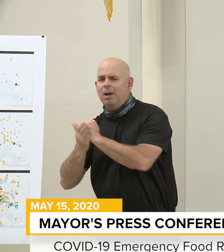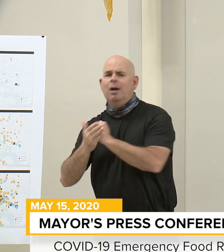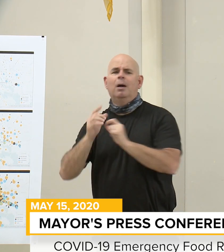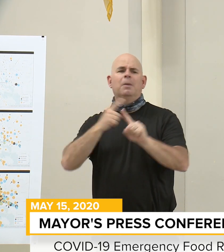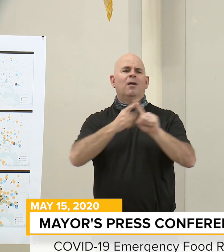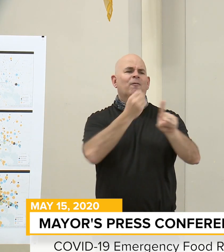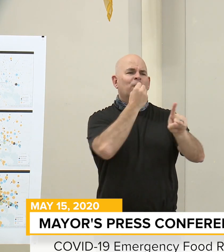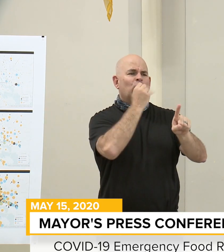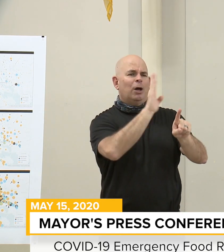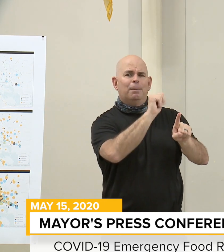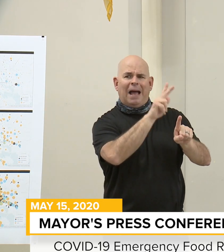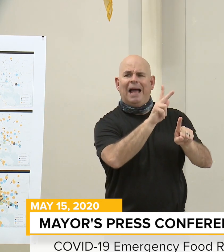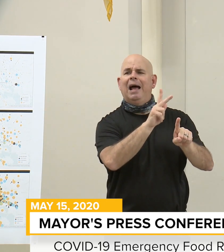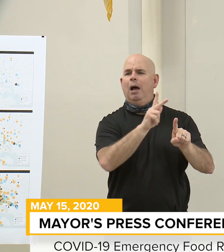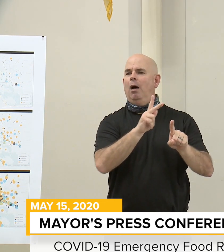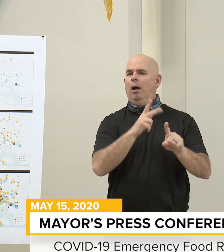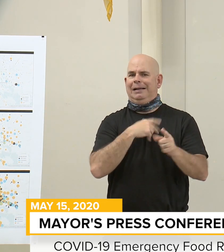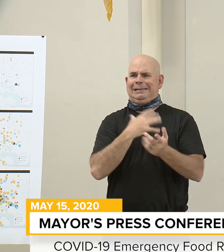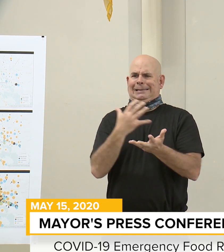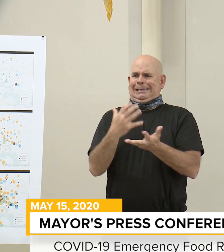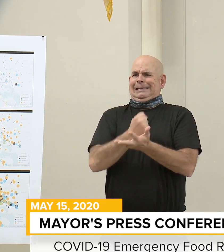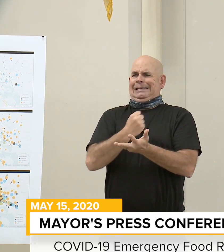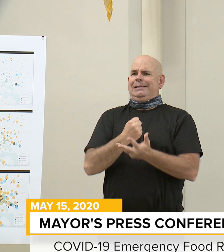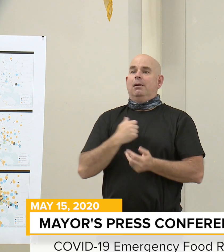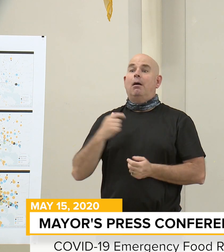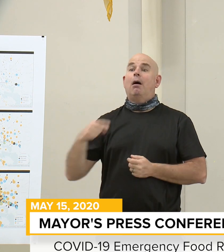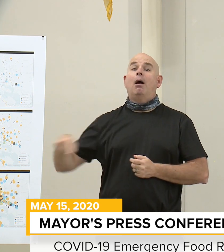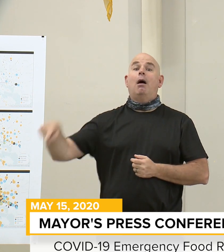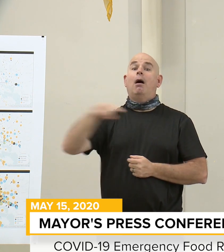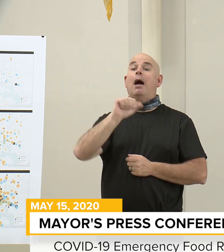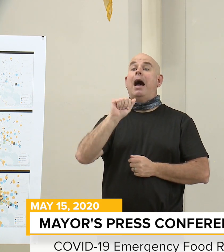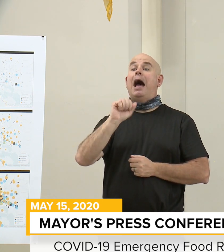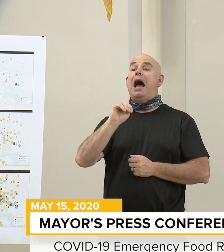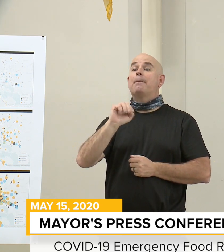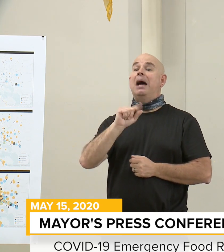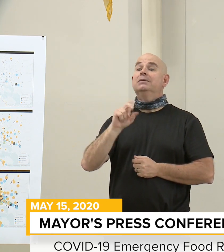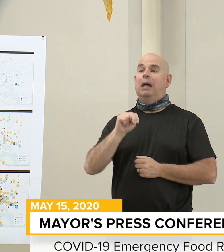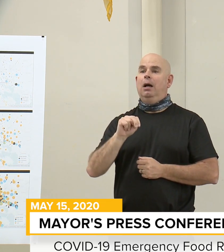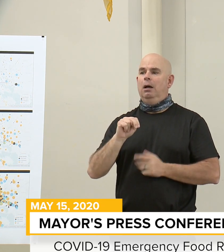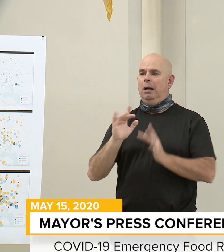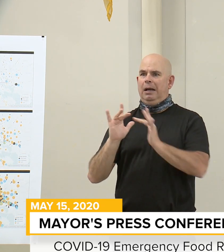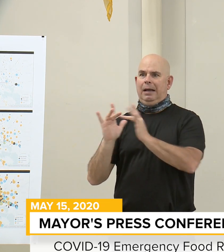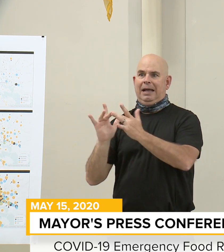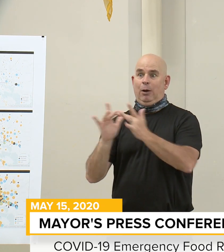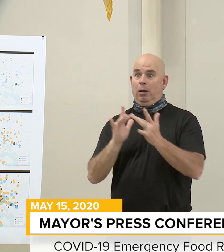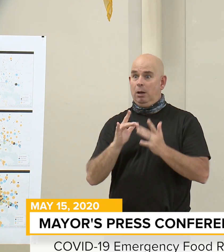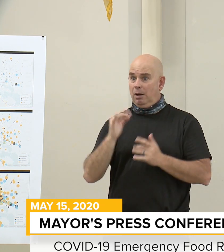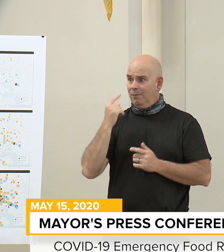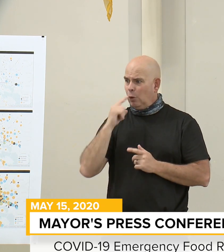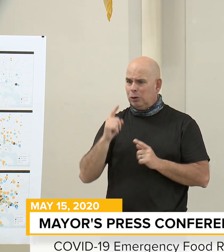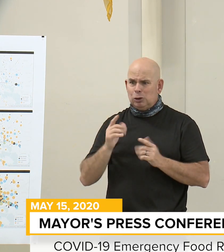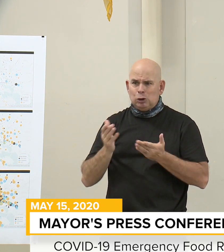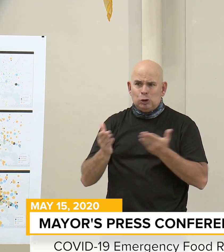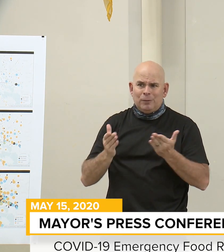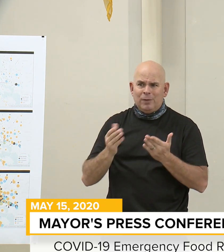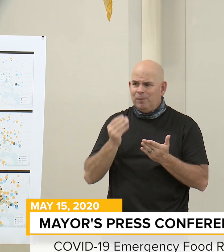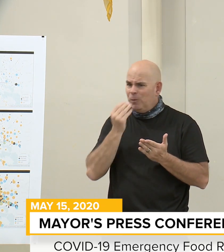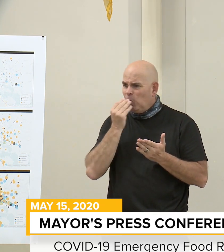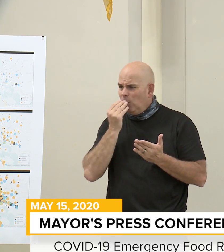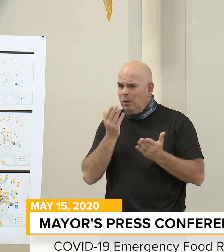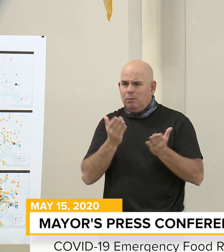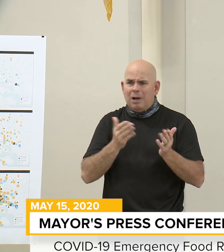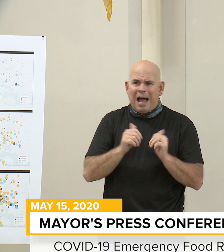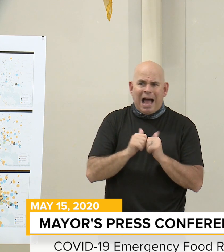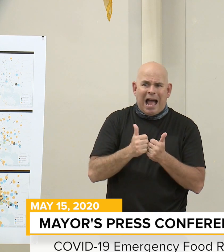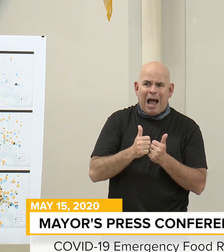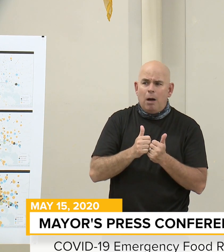ability to utilize our Amazon Flex delivery network to get prepackaged foods and shelf-stable groceries directly